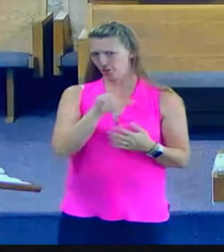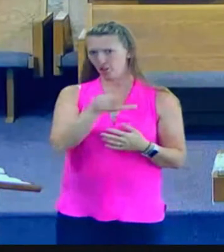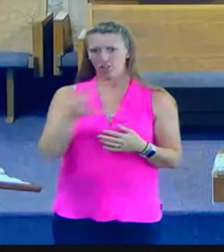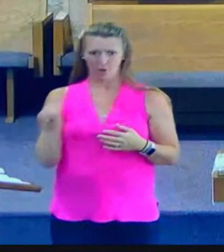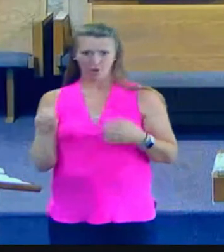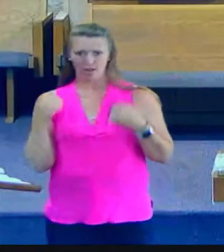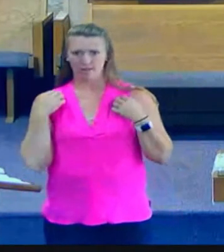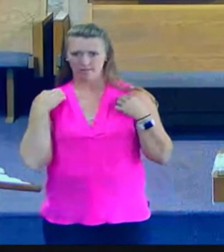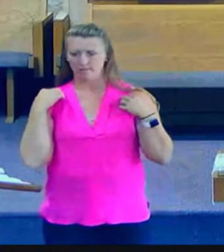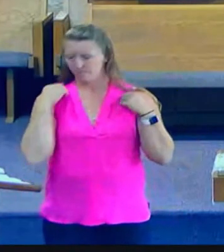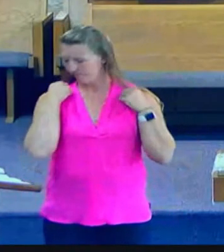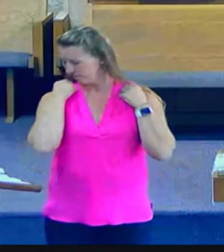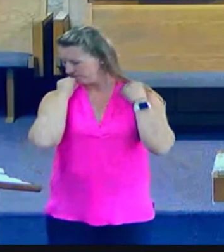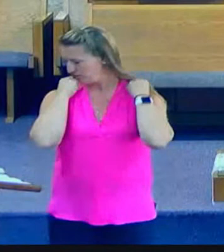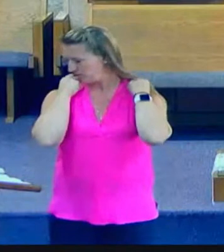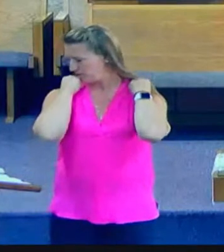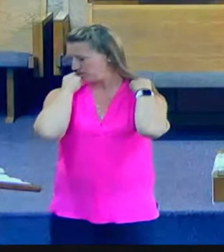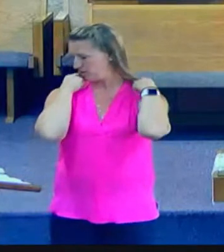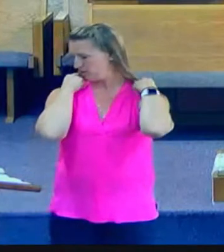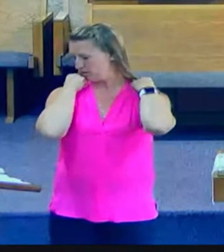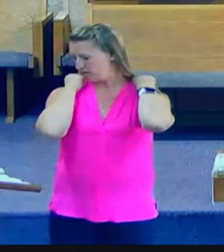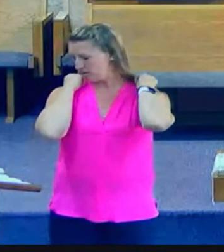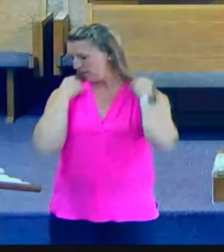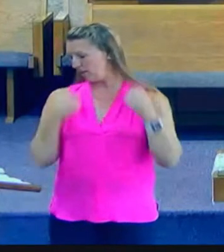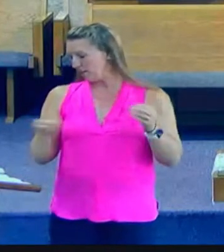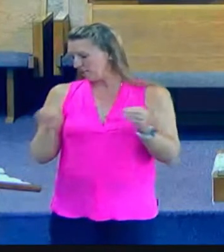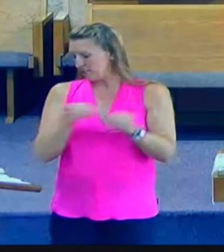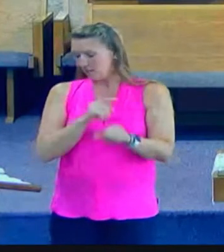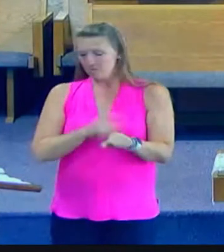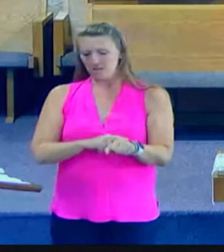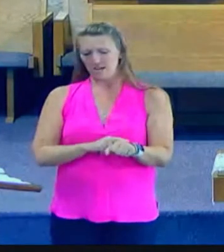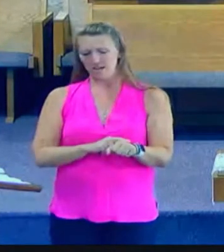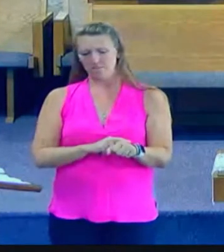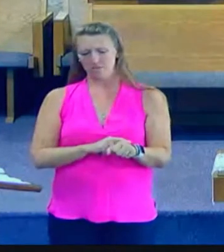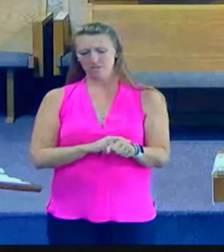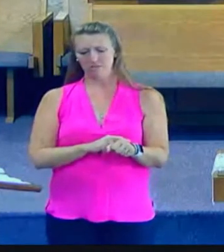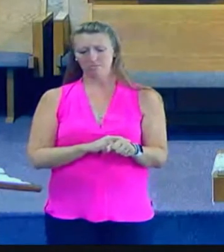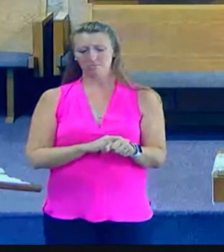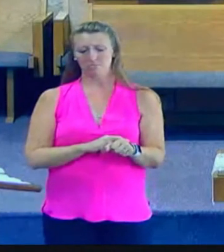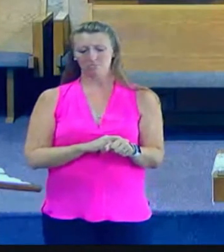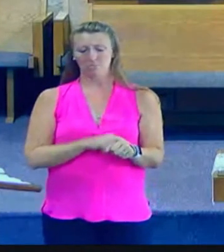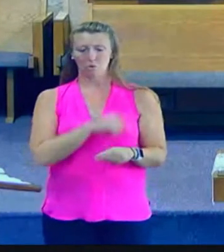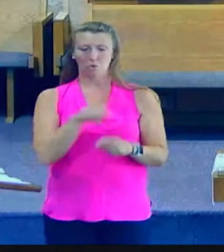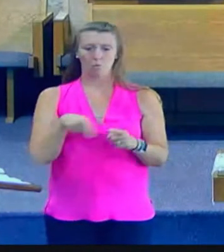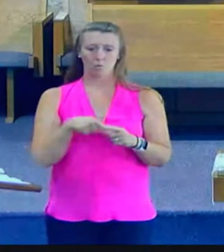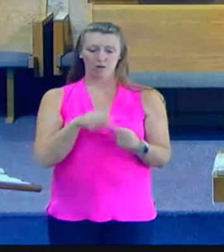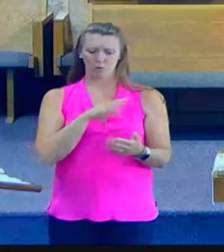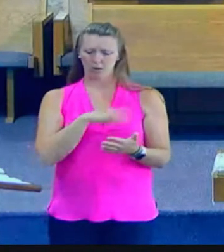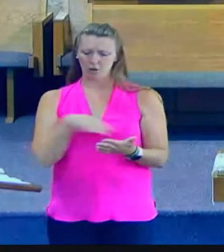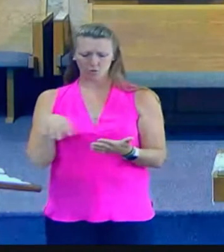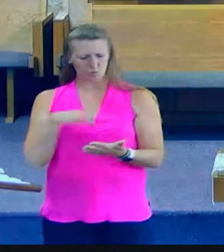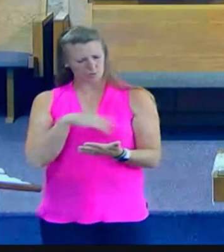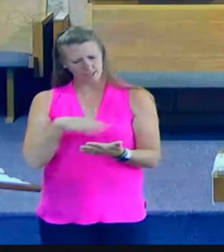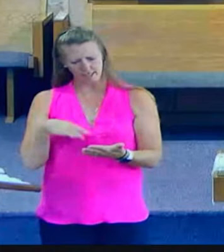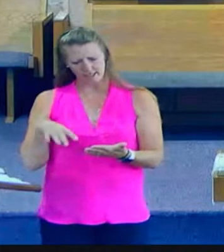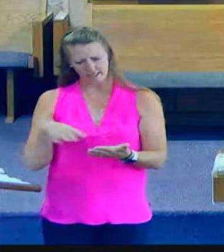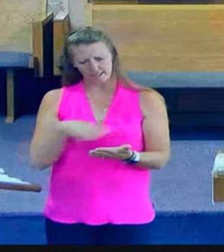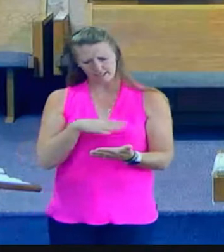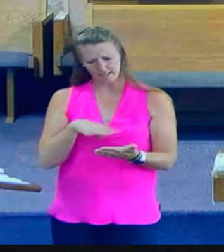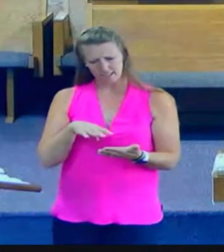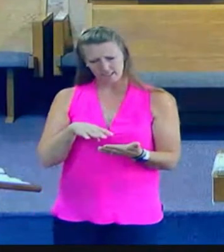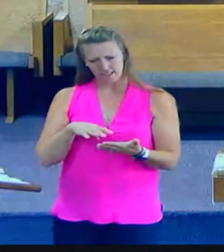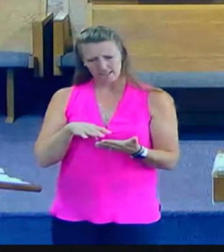Sometimes when we come to a scripture, we best can interpret it if we can like